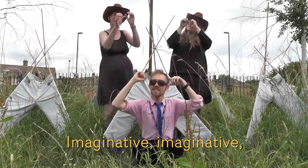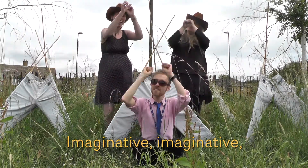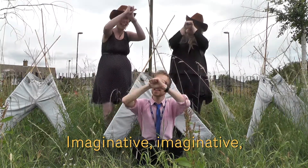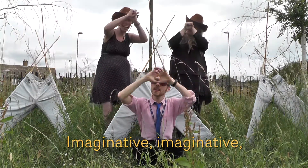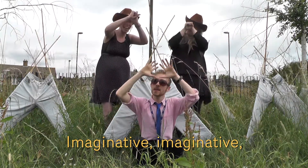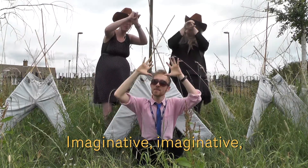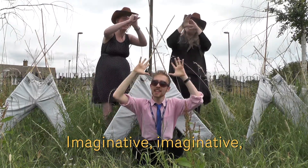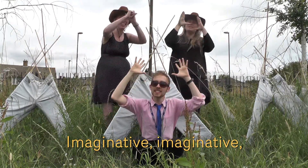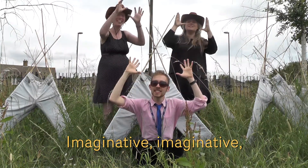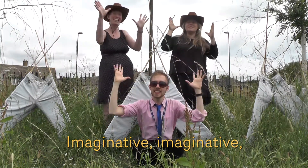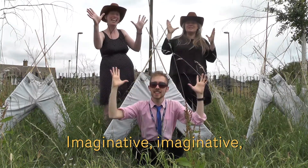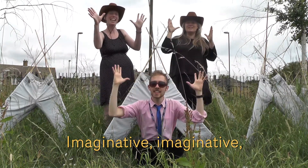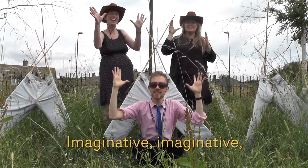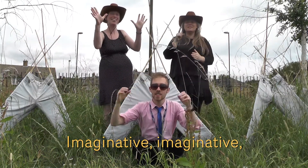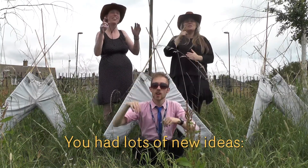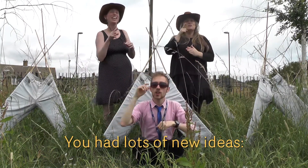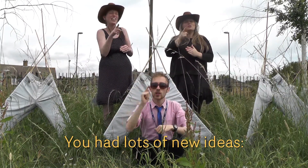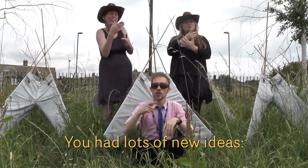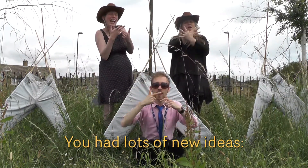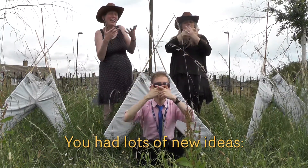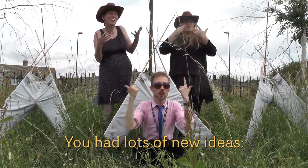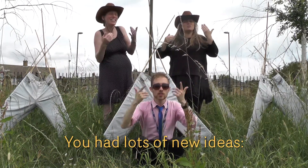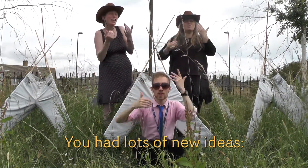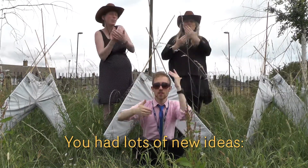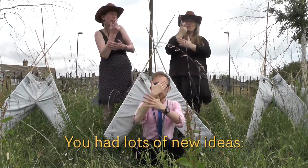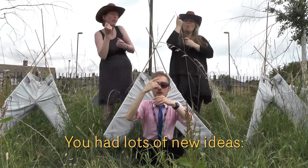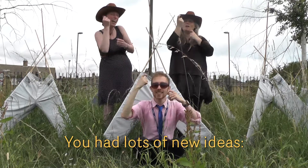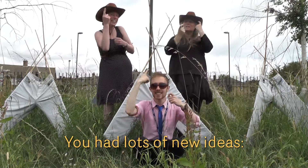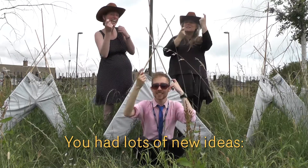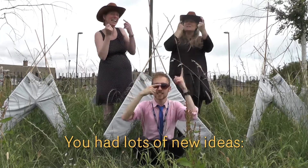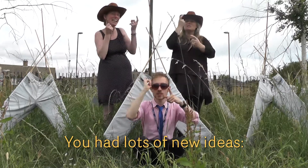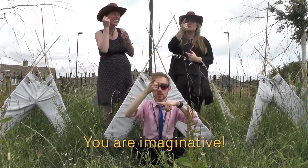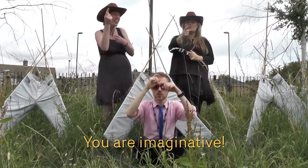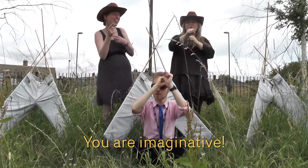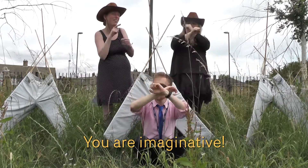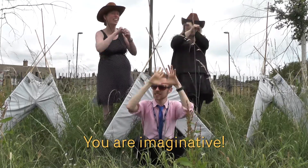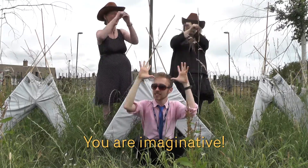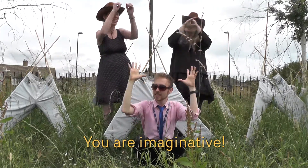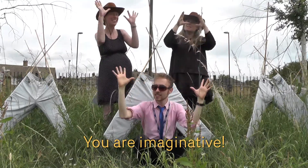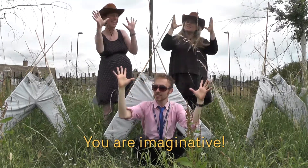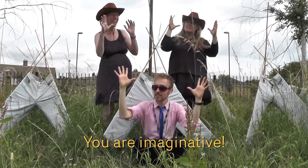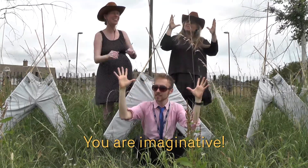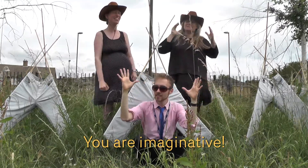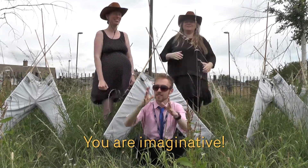Imaginative, imaginative, imaginative, you had lots of new ideas, you are imaginative.